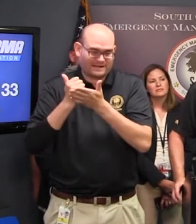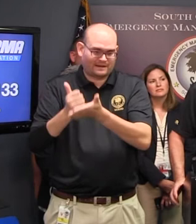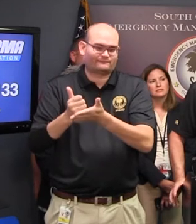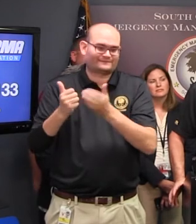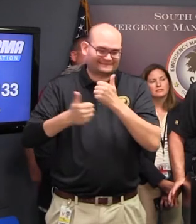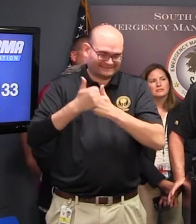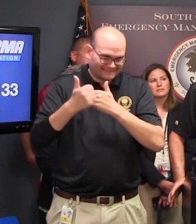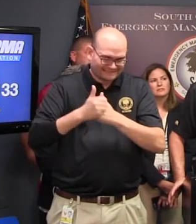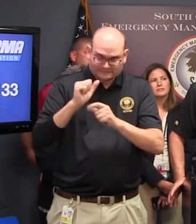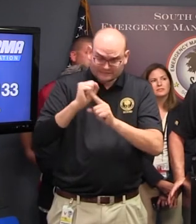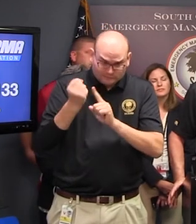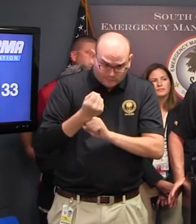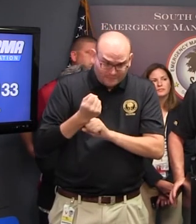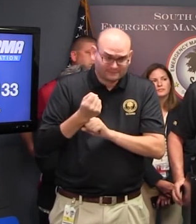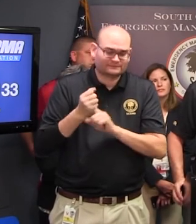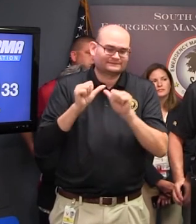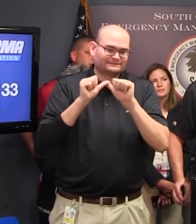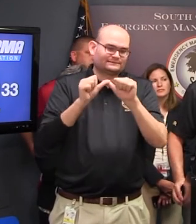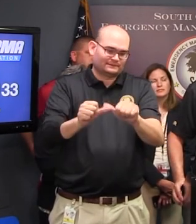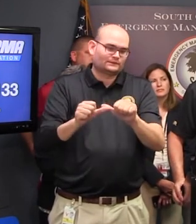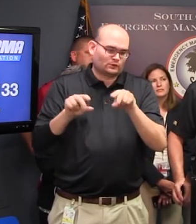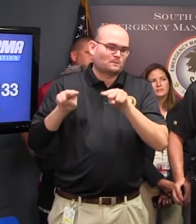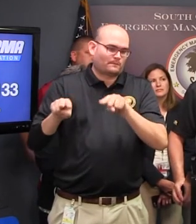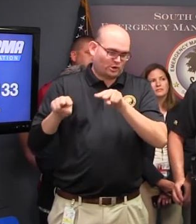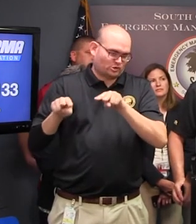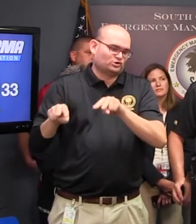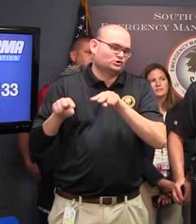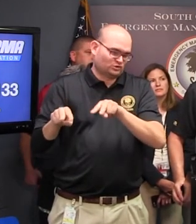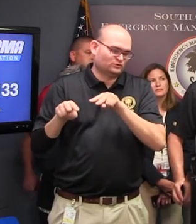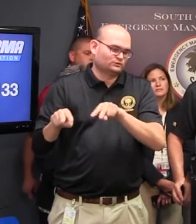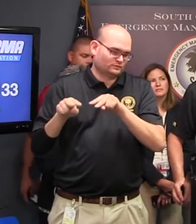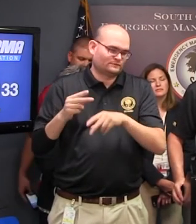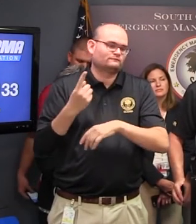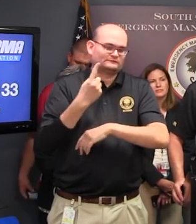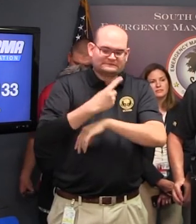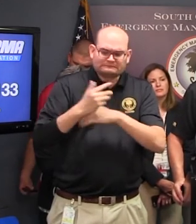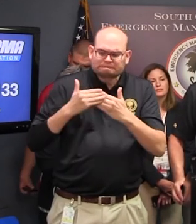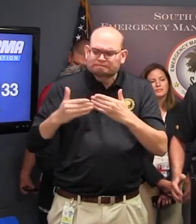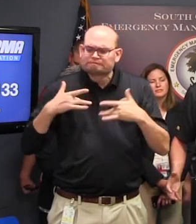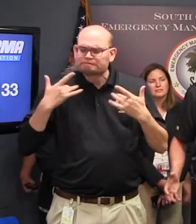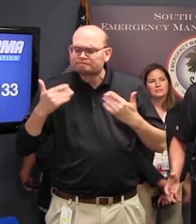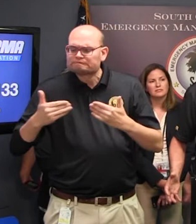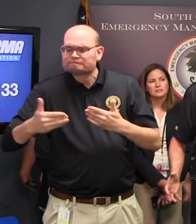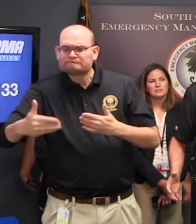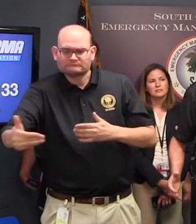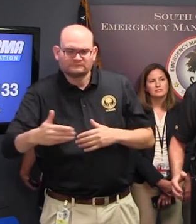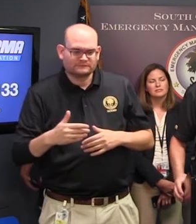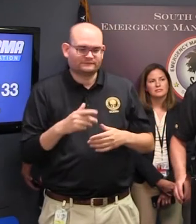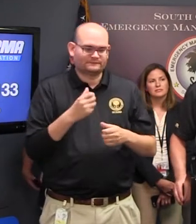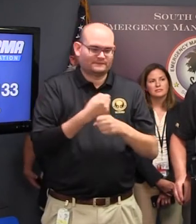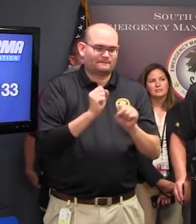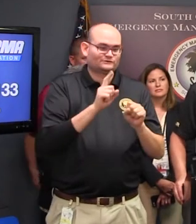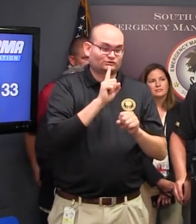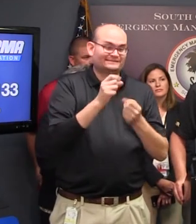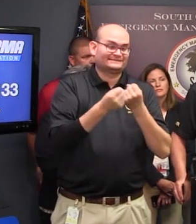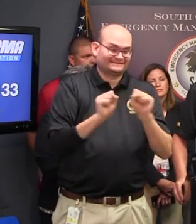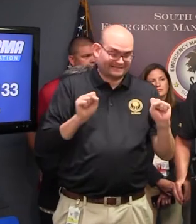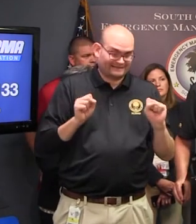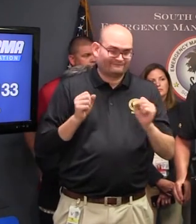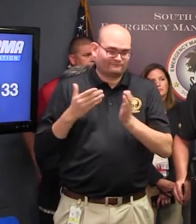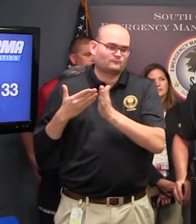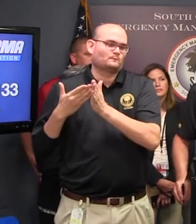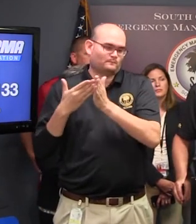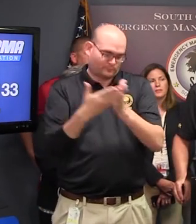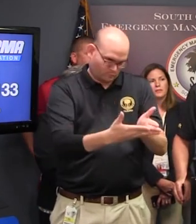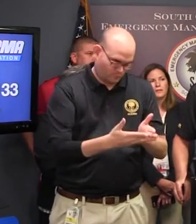basis as we go through the next few days until it's safe for them to pass through We would encourage our landowners our dock